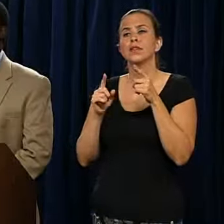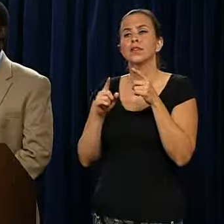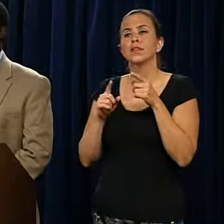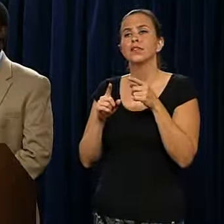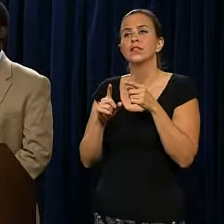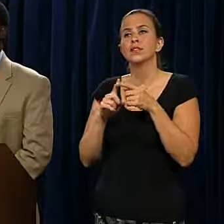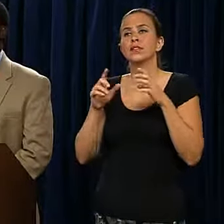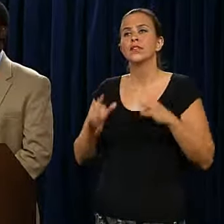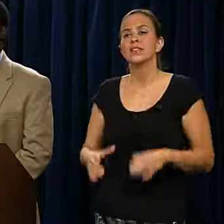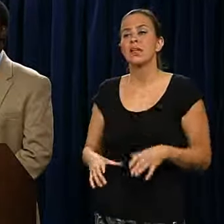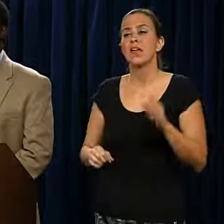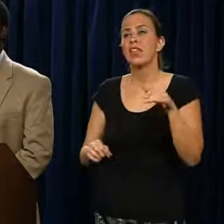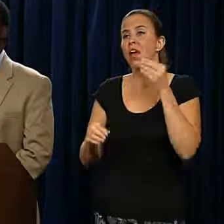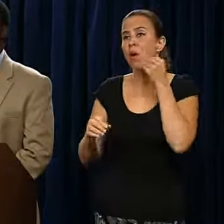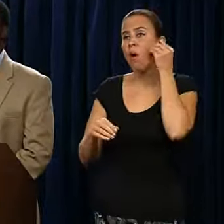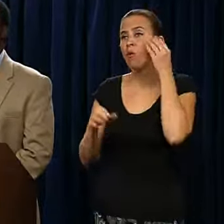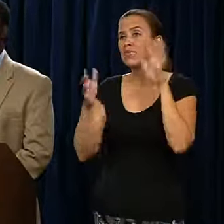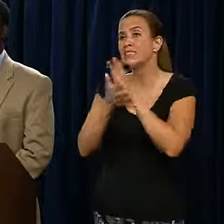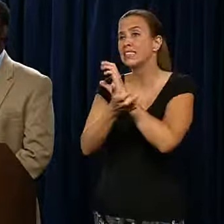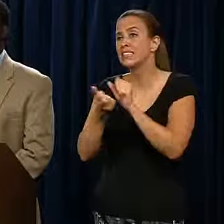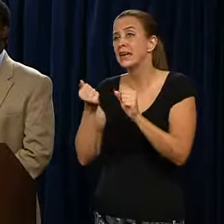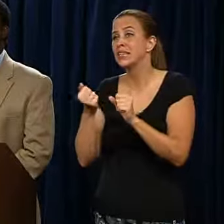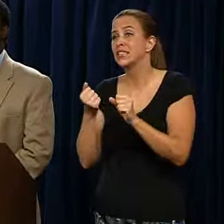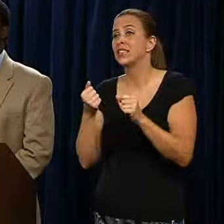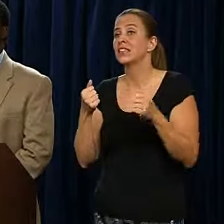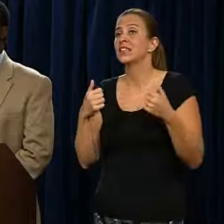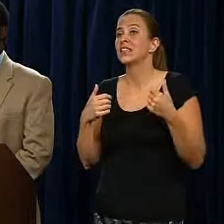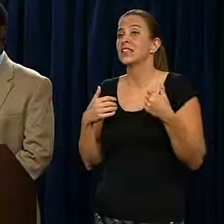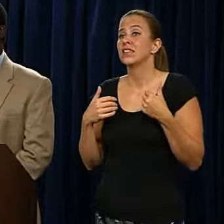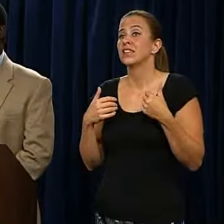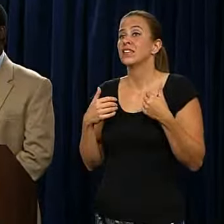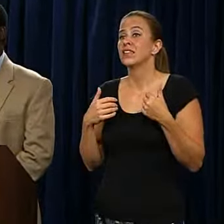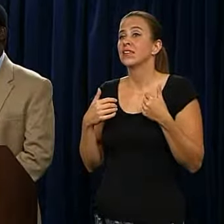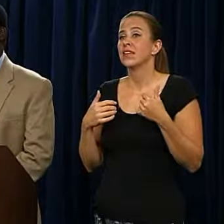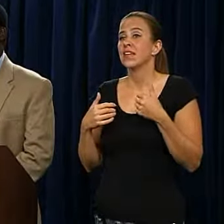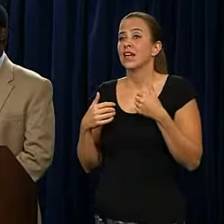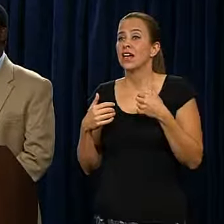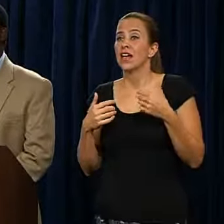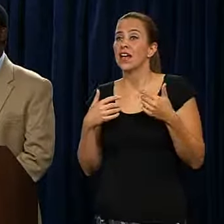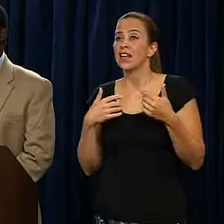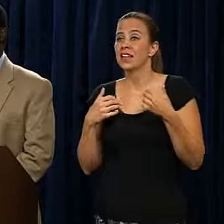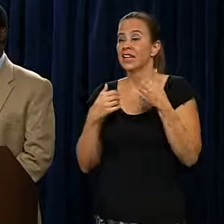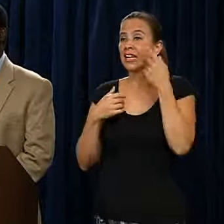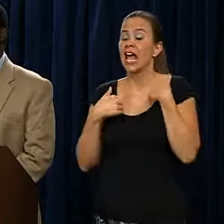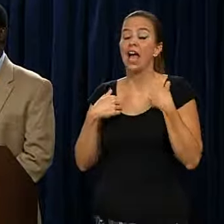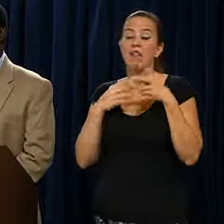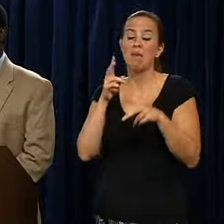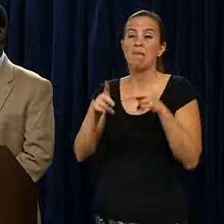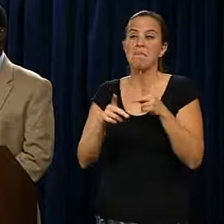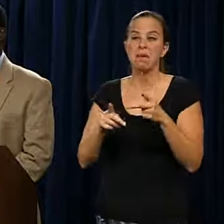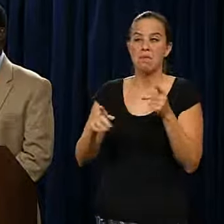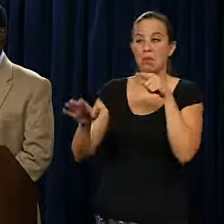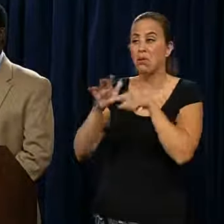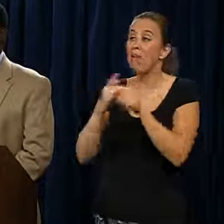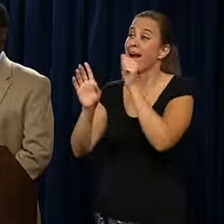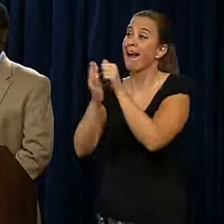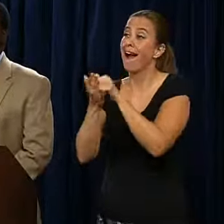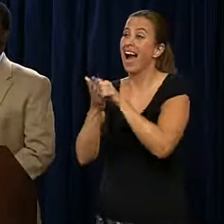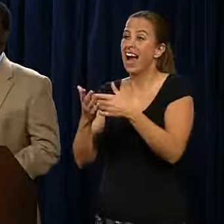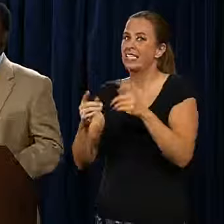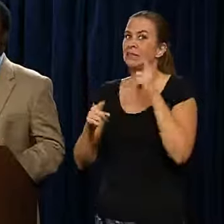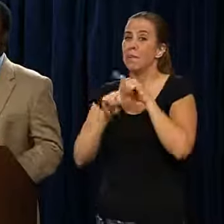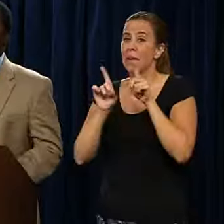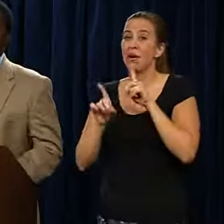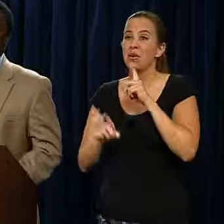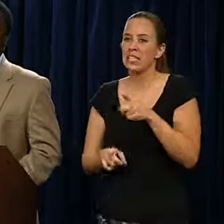homes are damaged and have people come in trying to, you problem scan them or buy insurance and stuff like that? Can you tell me about